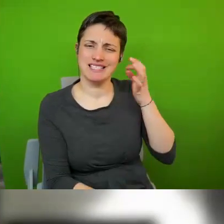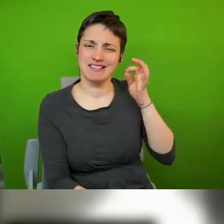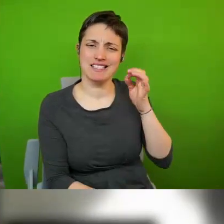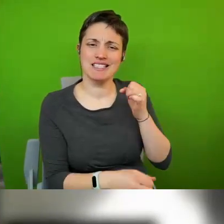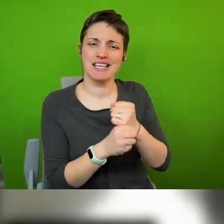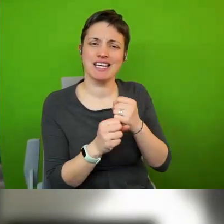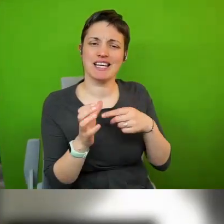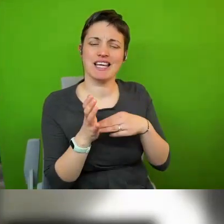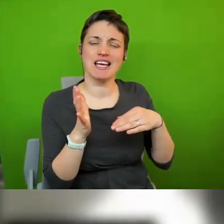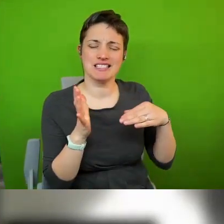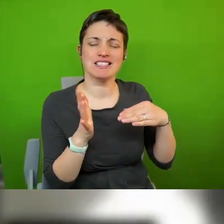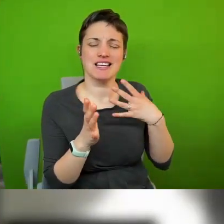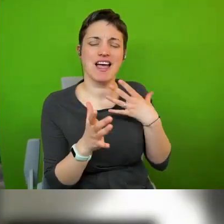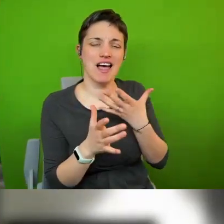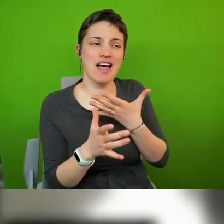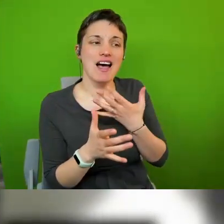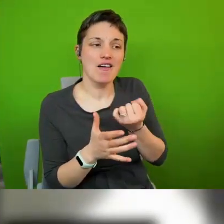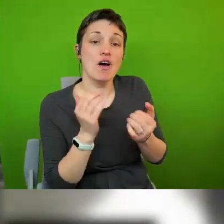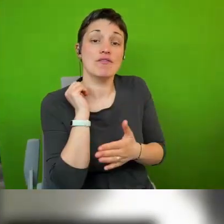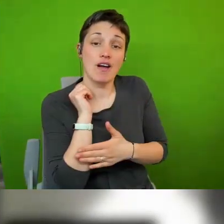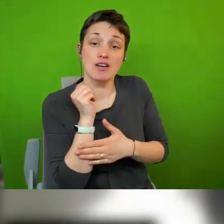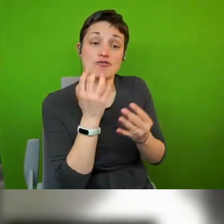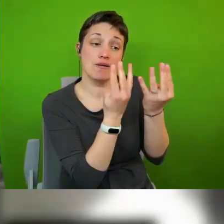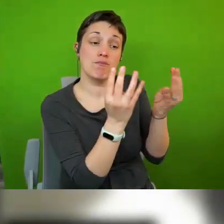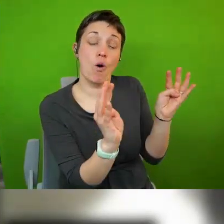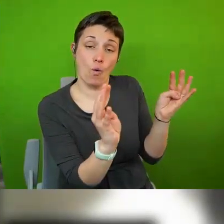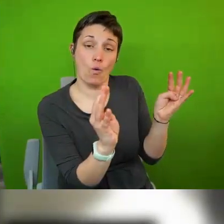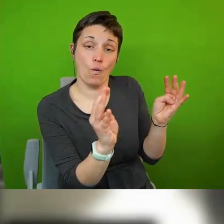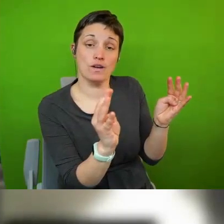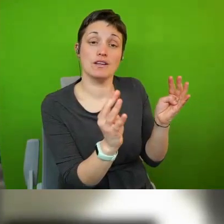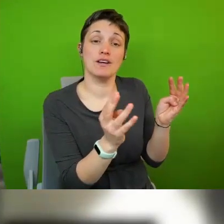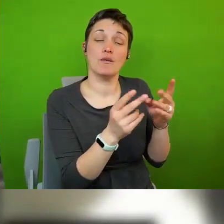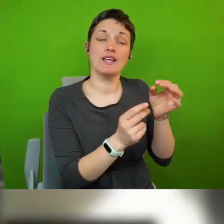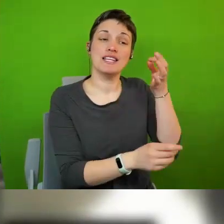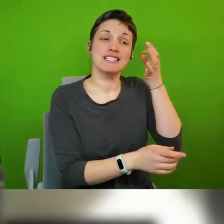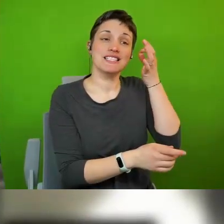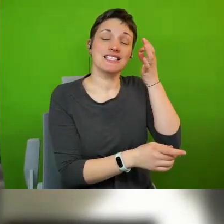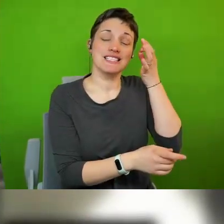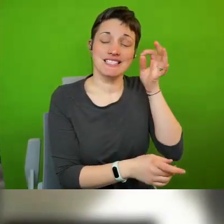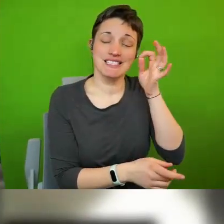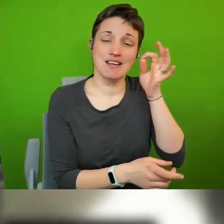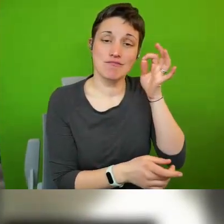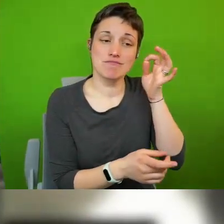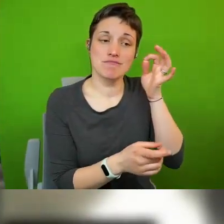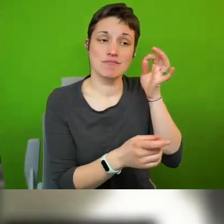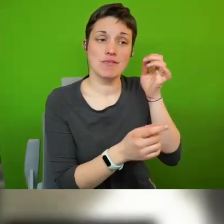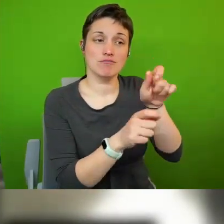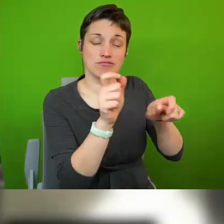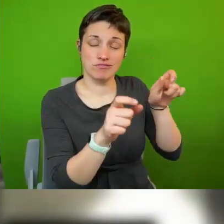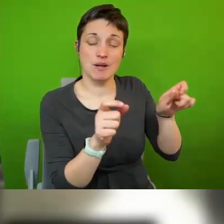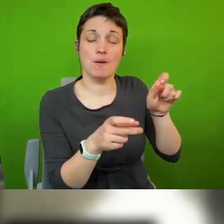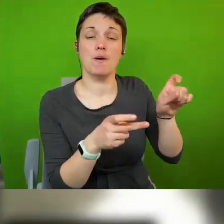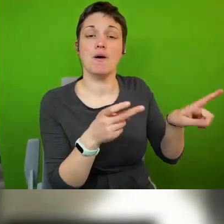advisory board in which you have representatives of city administration of all political parties and all segments of society